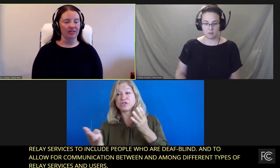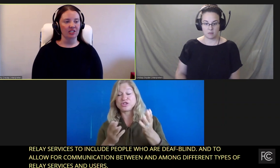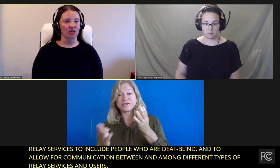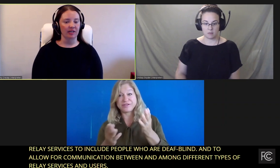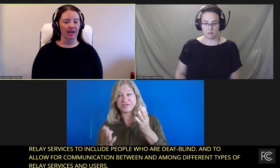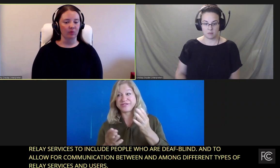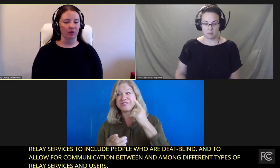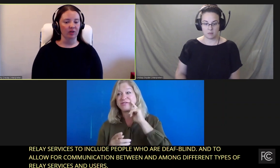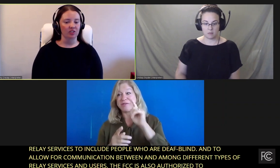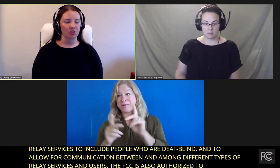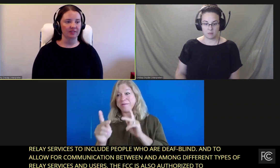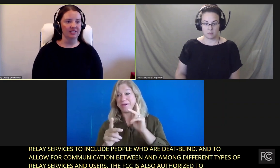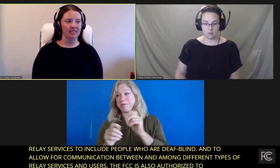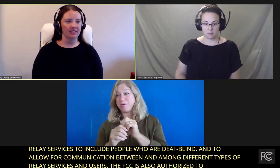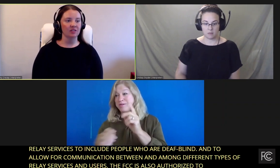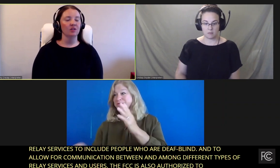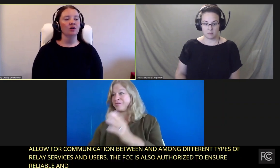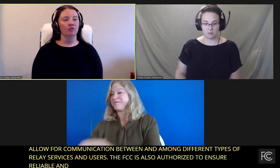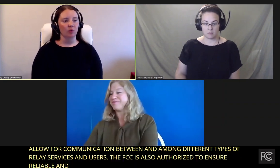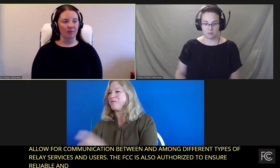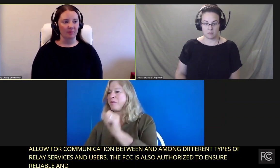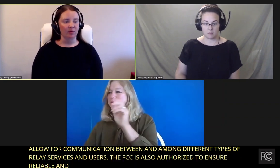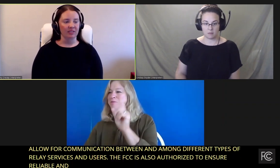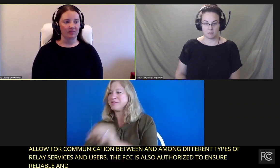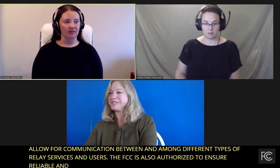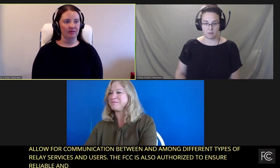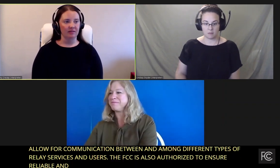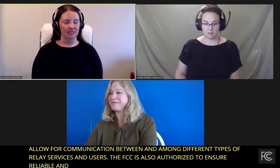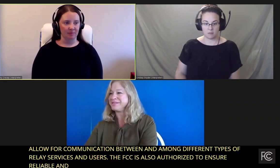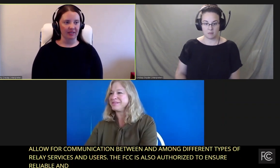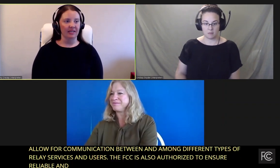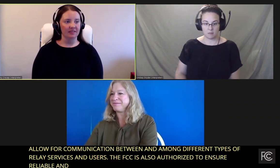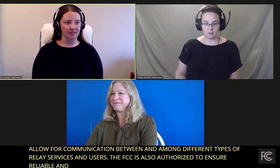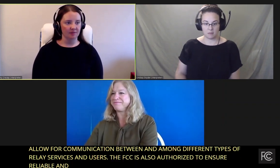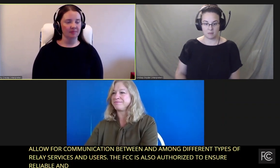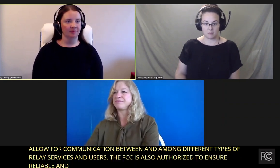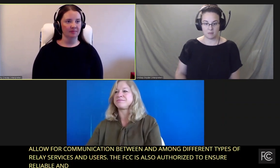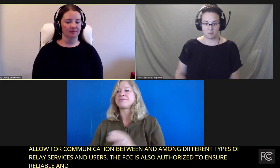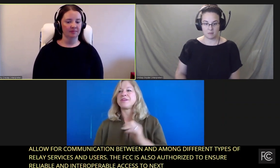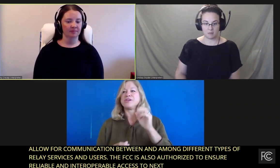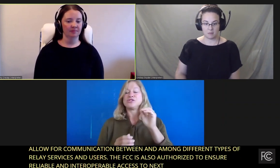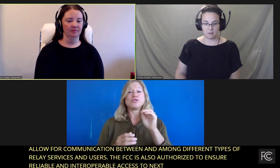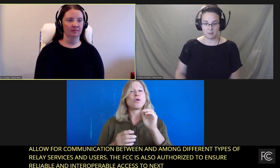next generation 911 services for people with disabilities.